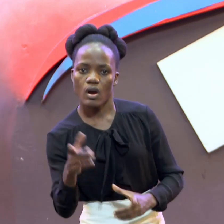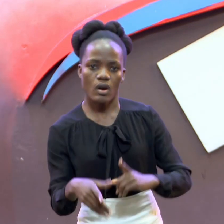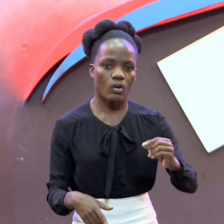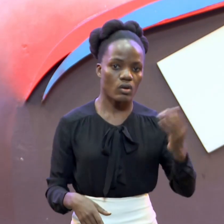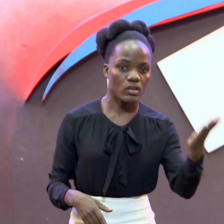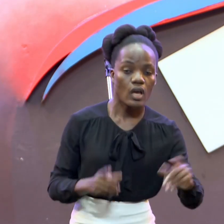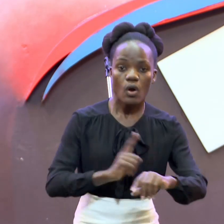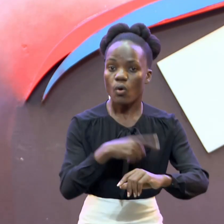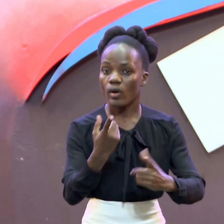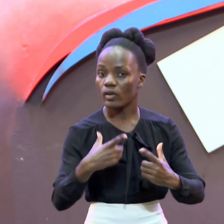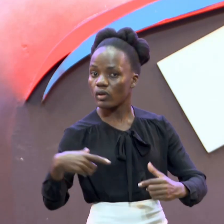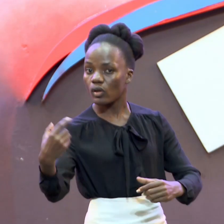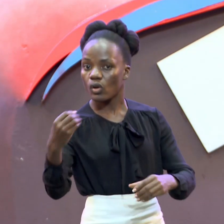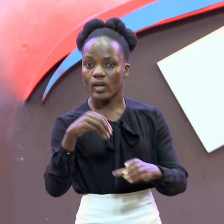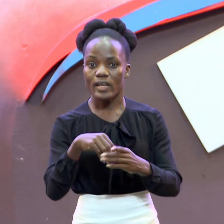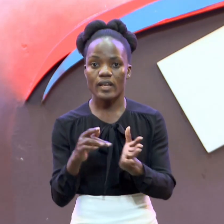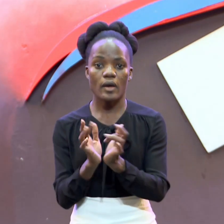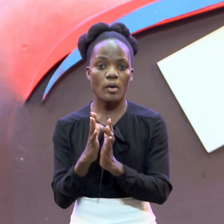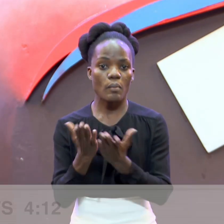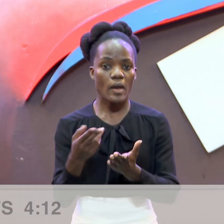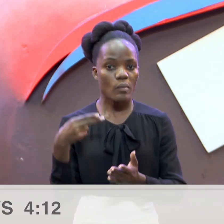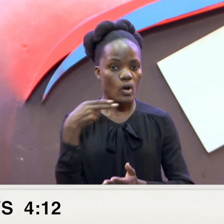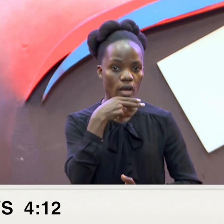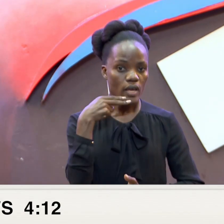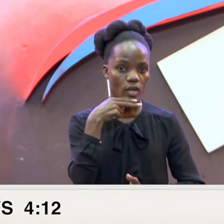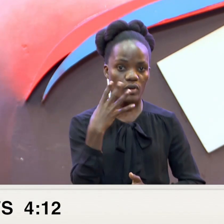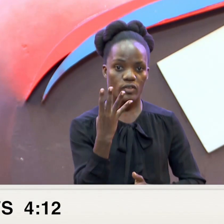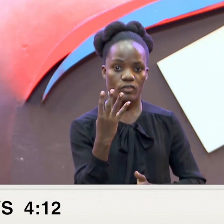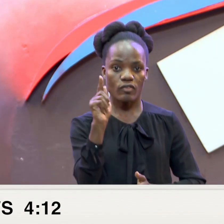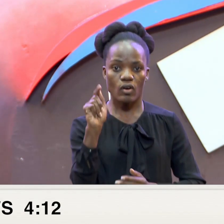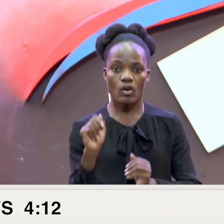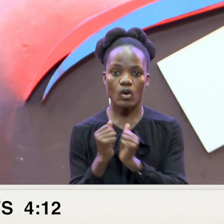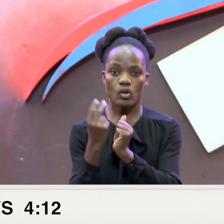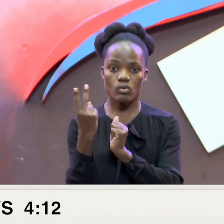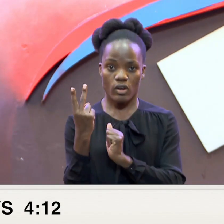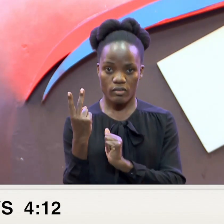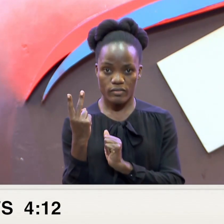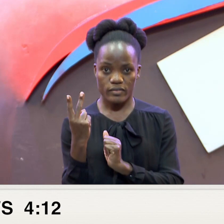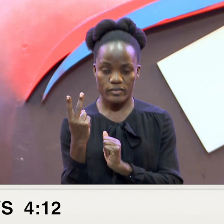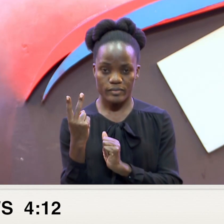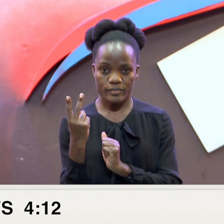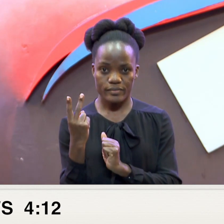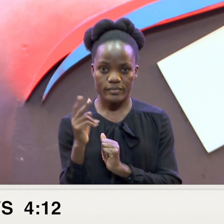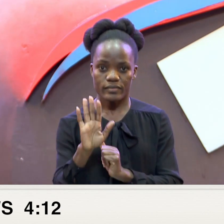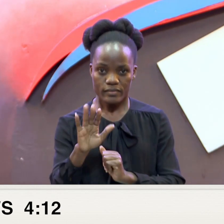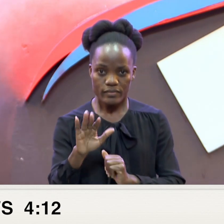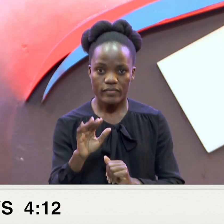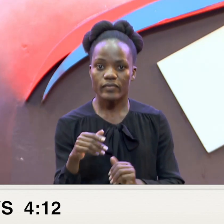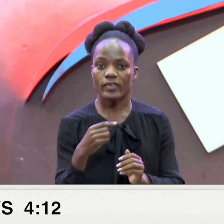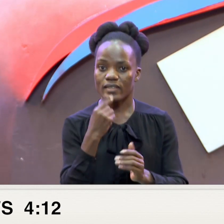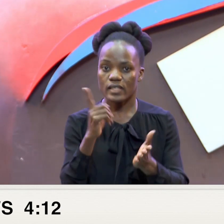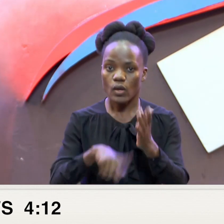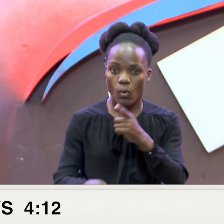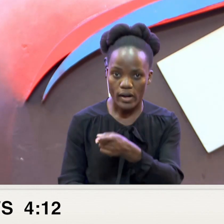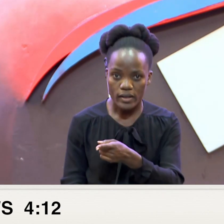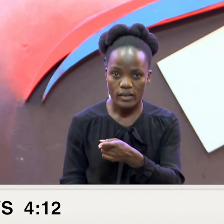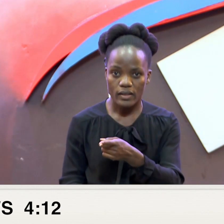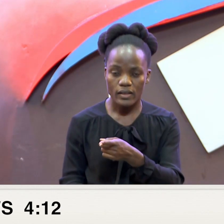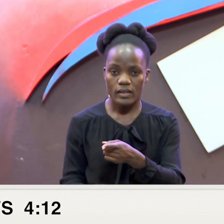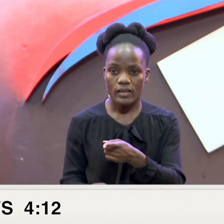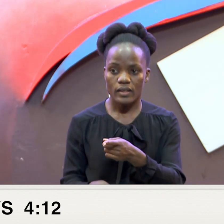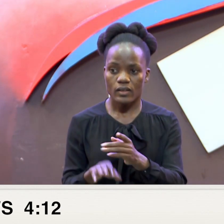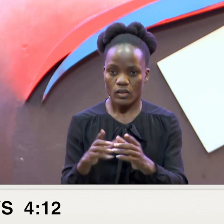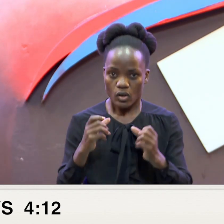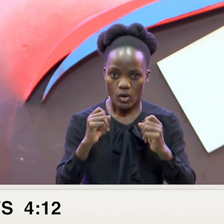book of Hebrews Hebrews chapter 4 verse 12 They will tell us Let's